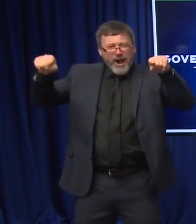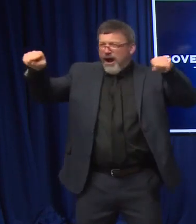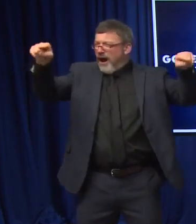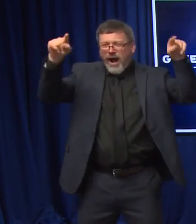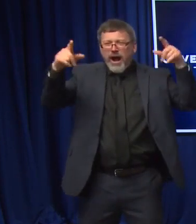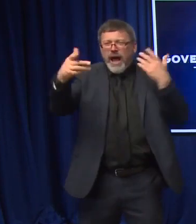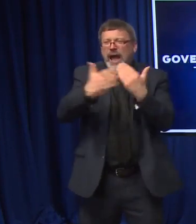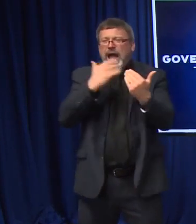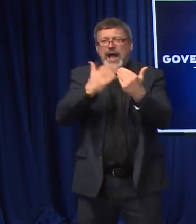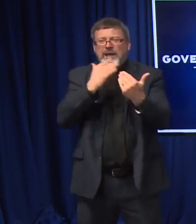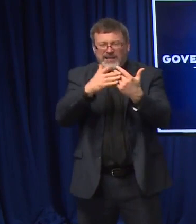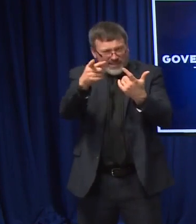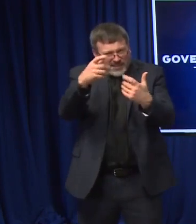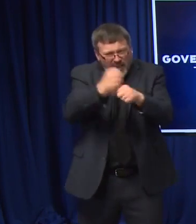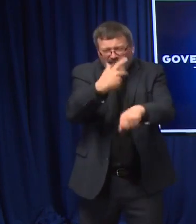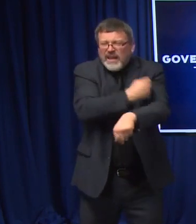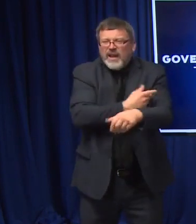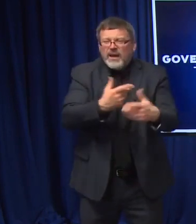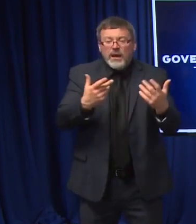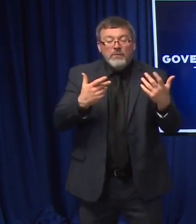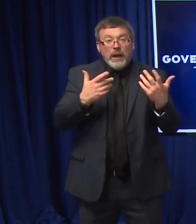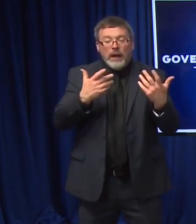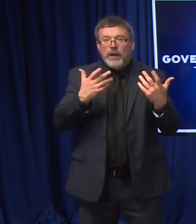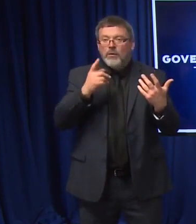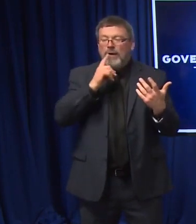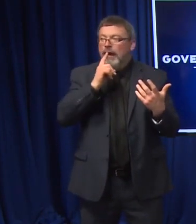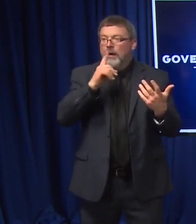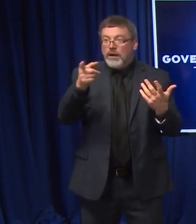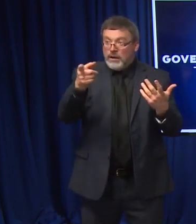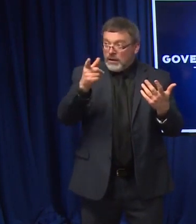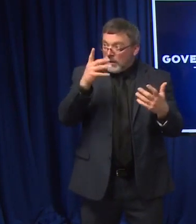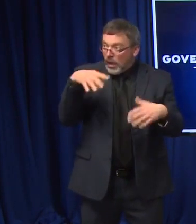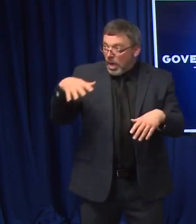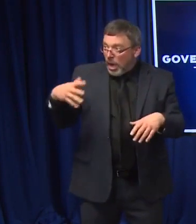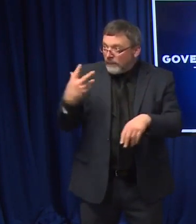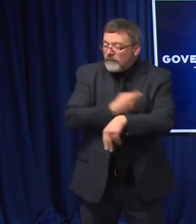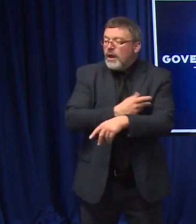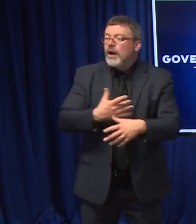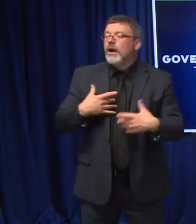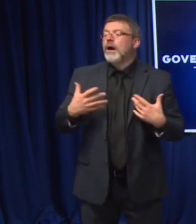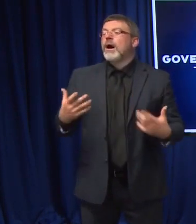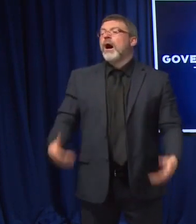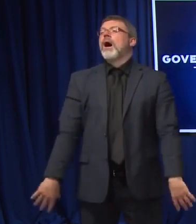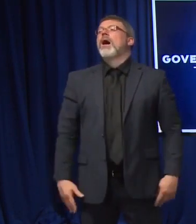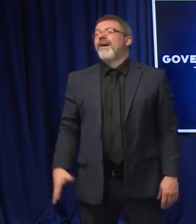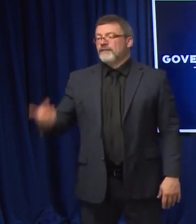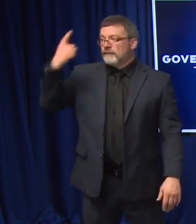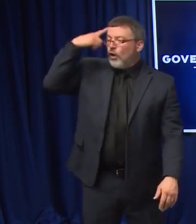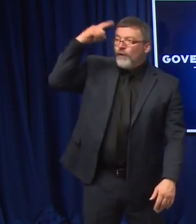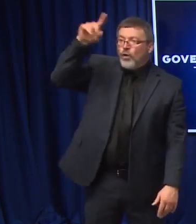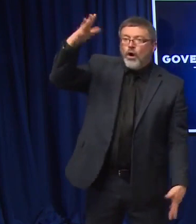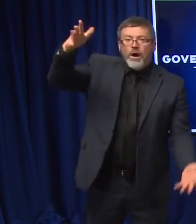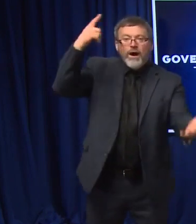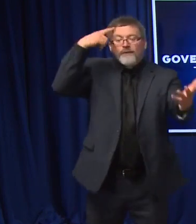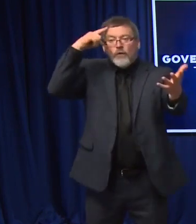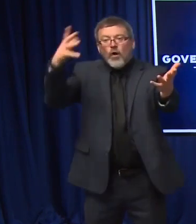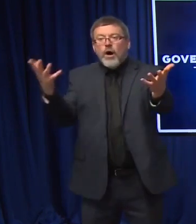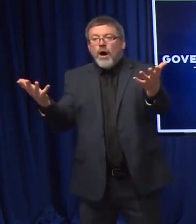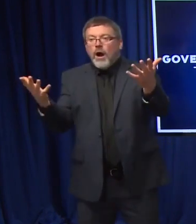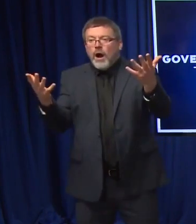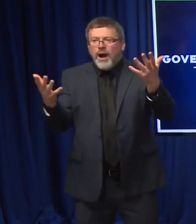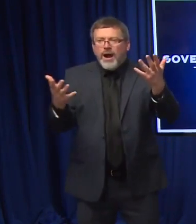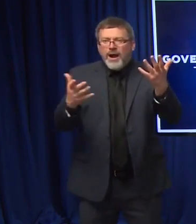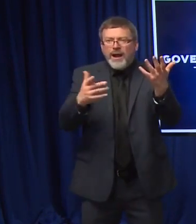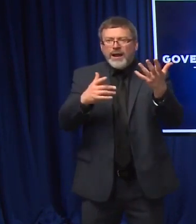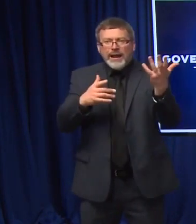again, look at the numbers. It's getting to the point where we all know someone who may have been in a hospital or we have a loved one that has gone through some really,